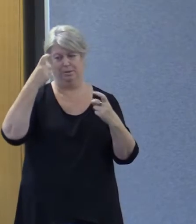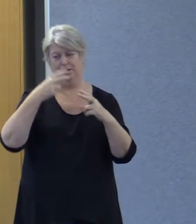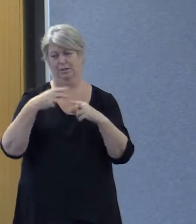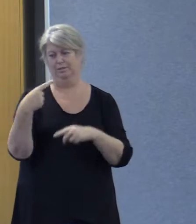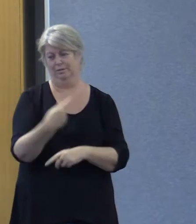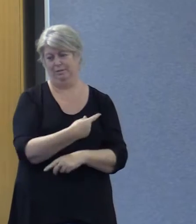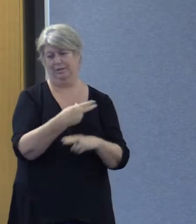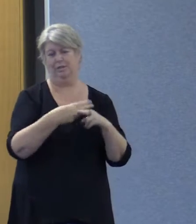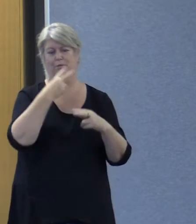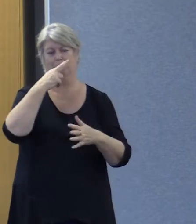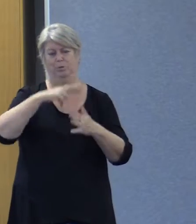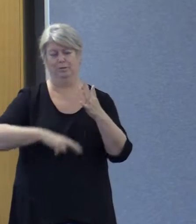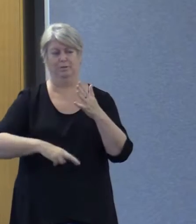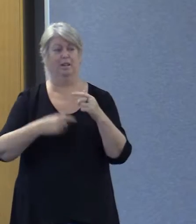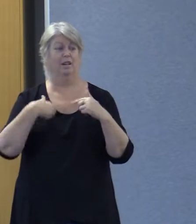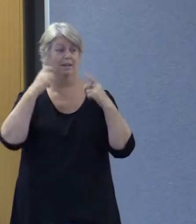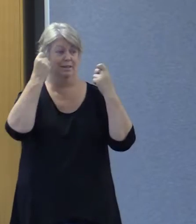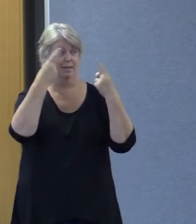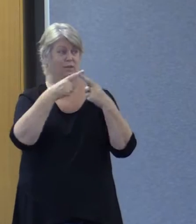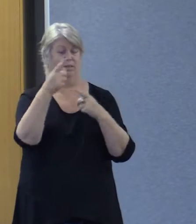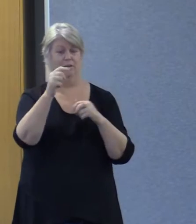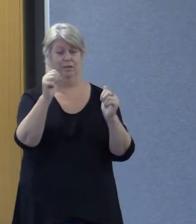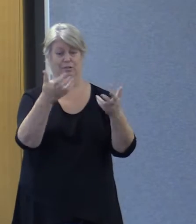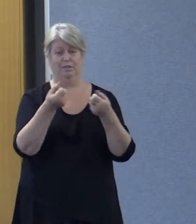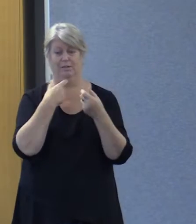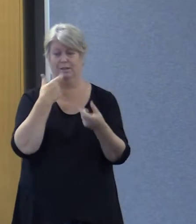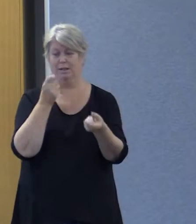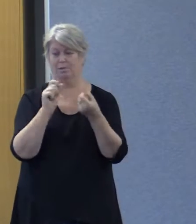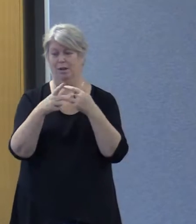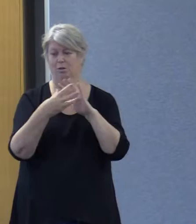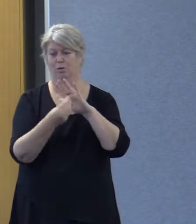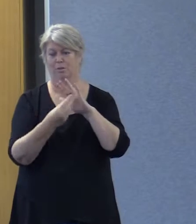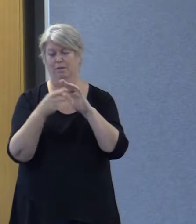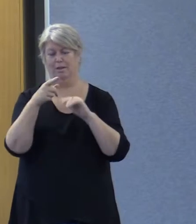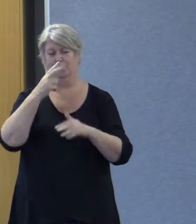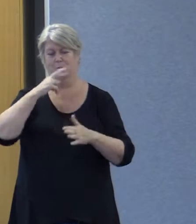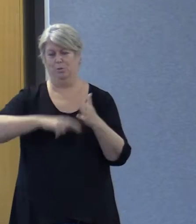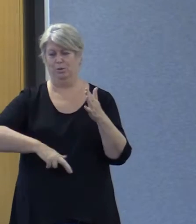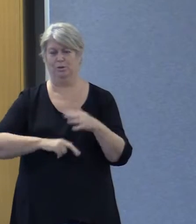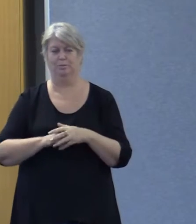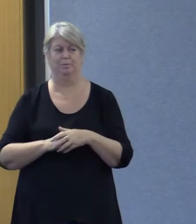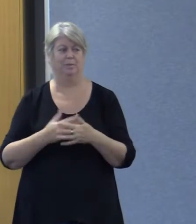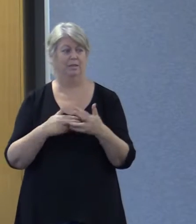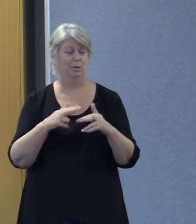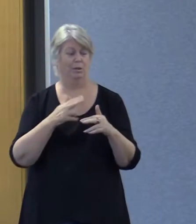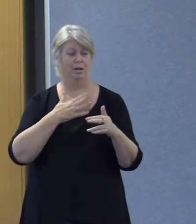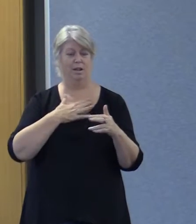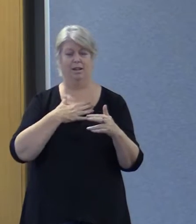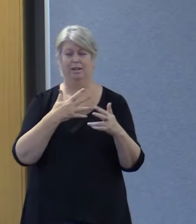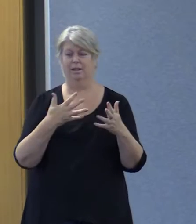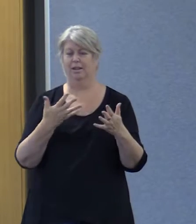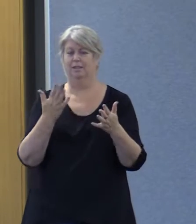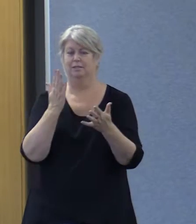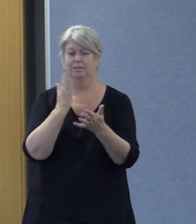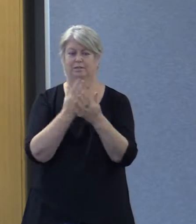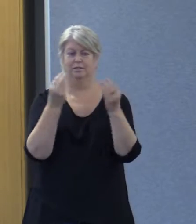are outlined in this report. I understand you've all received an email copy of the report any of you that would like a hard copy